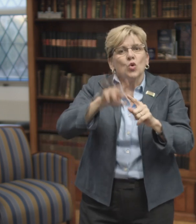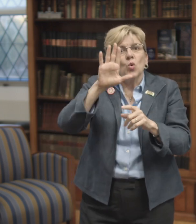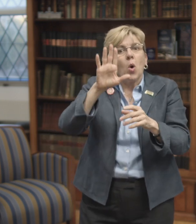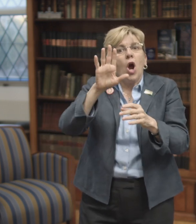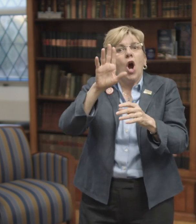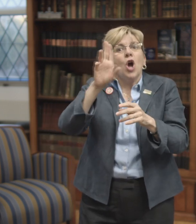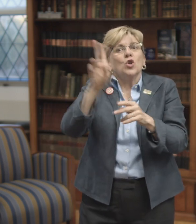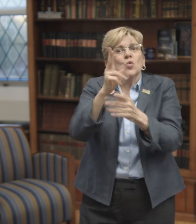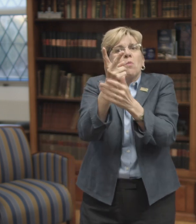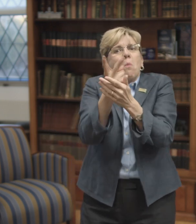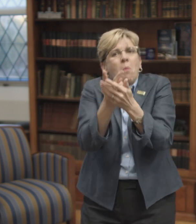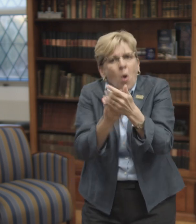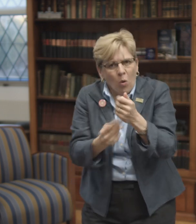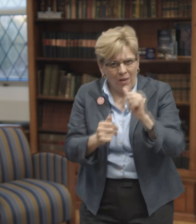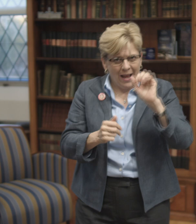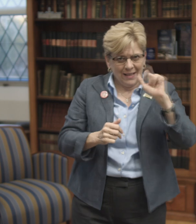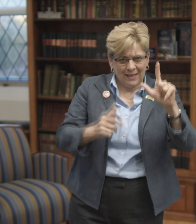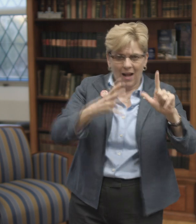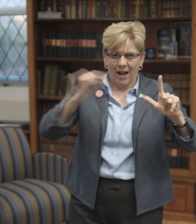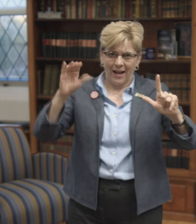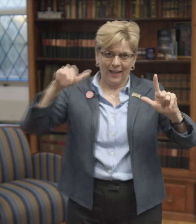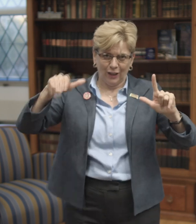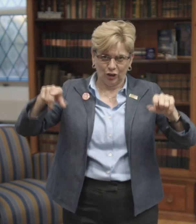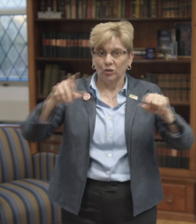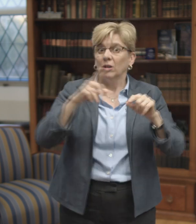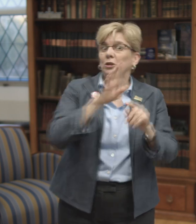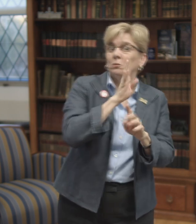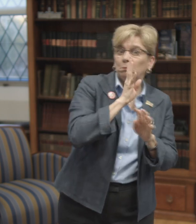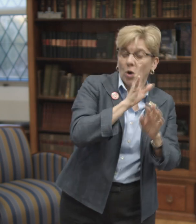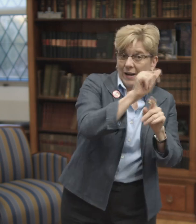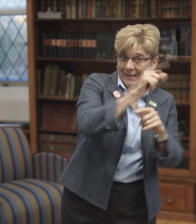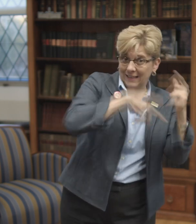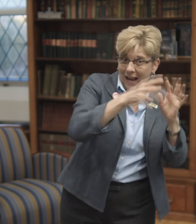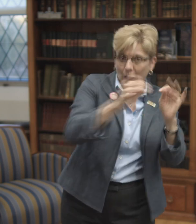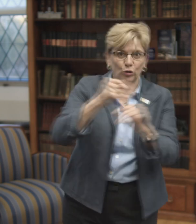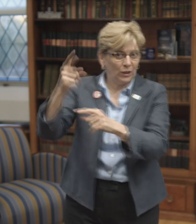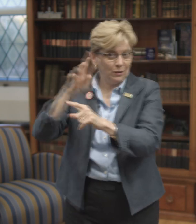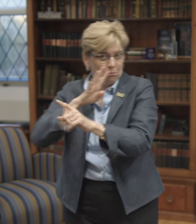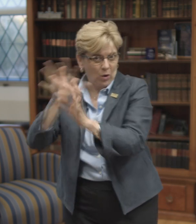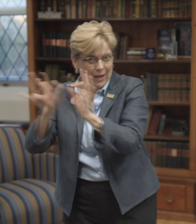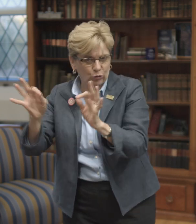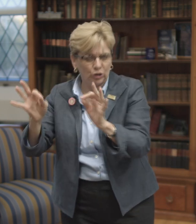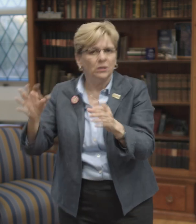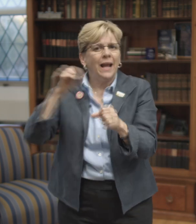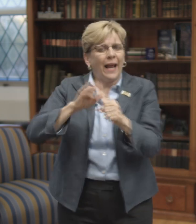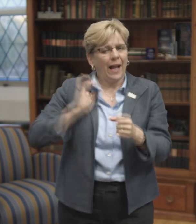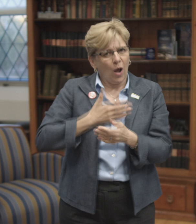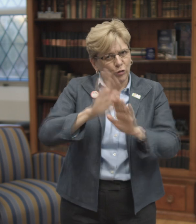to better understand the ways to use both American Sign Language and English, both a spoken language